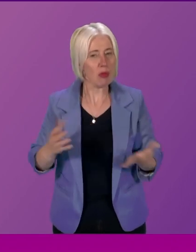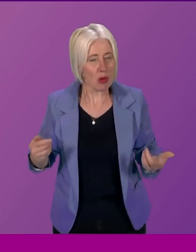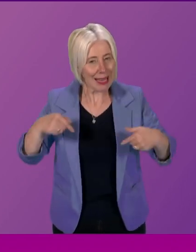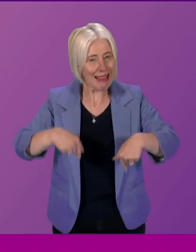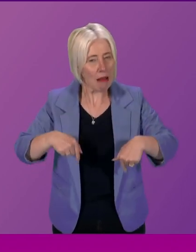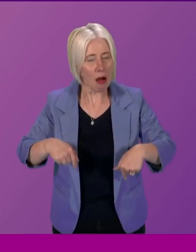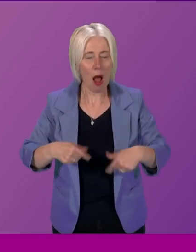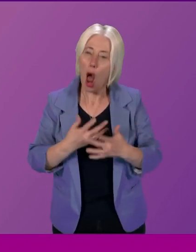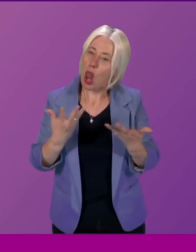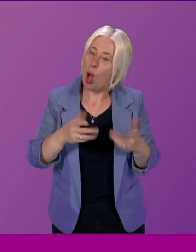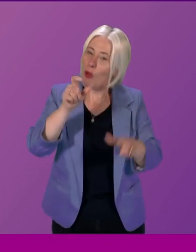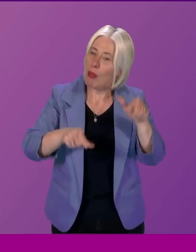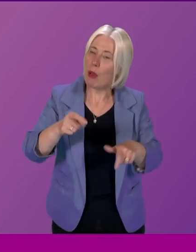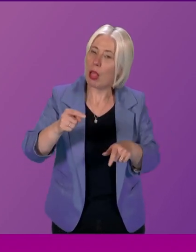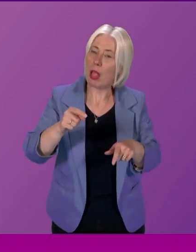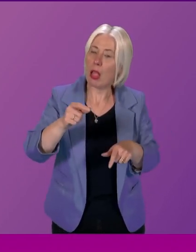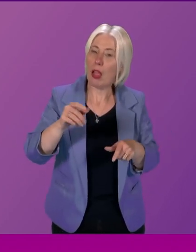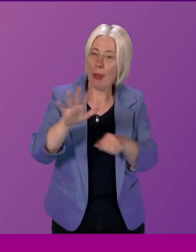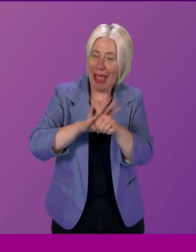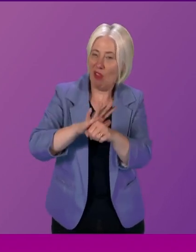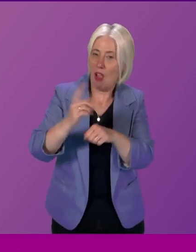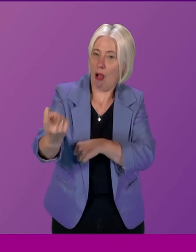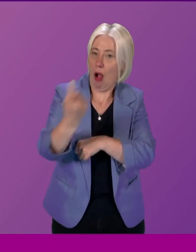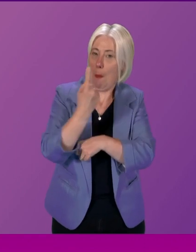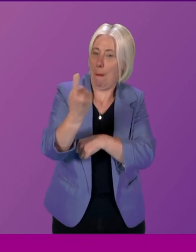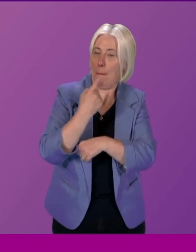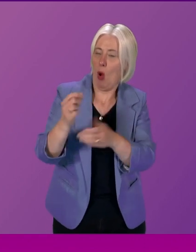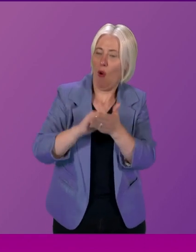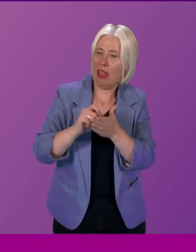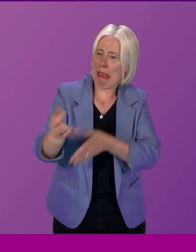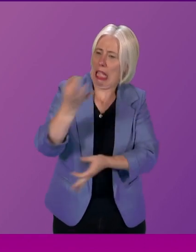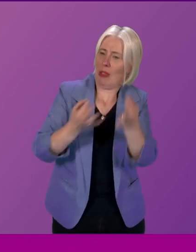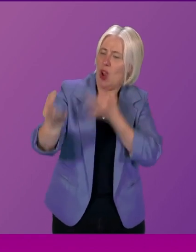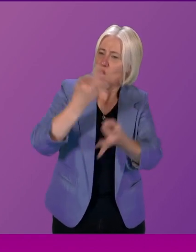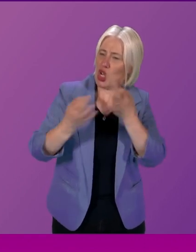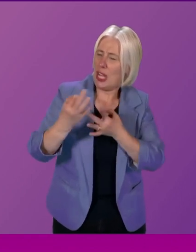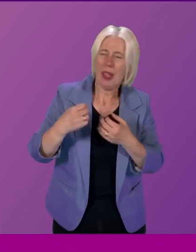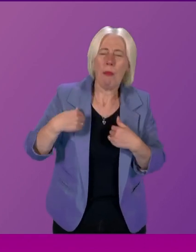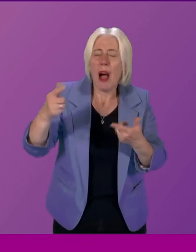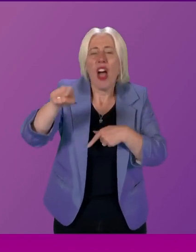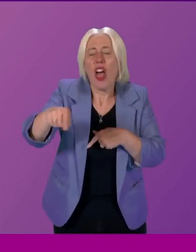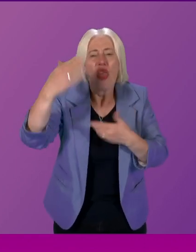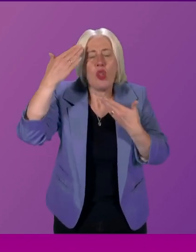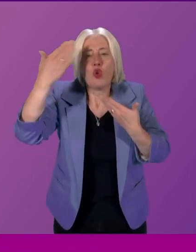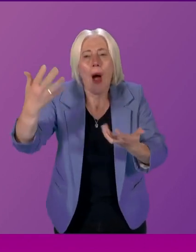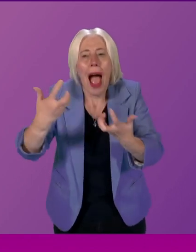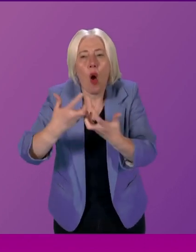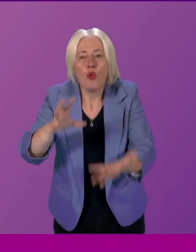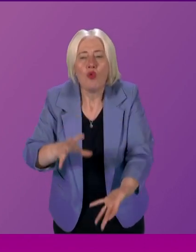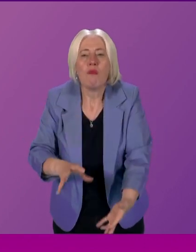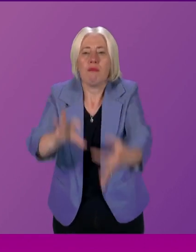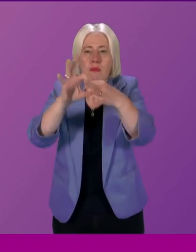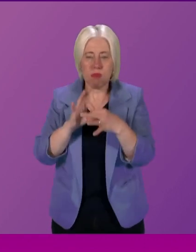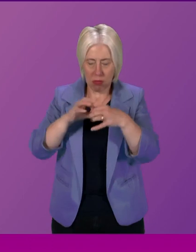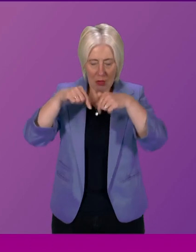a lot of constituents come into your office and ask you lots of questions but they don't know how to engage with the parliament how to